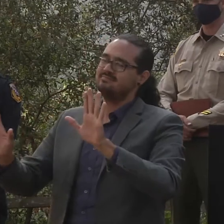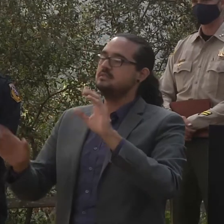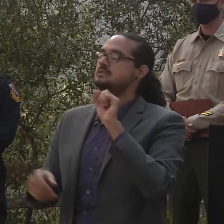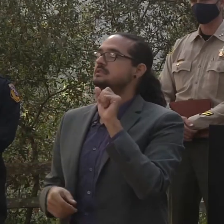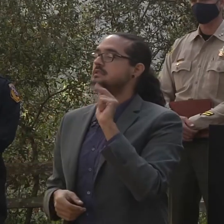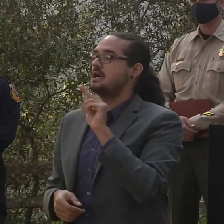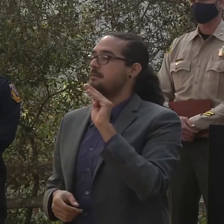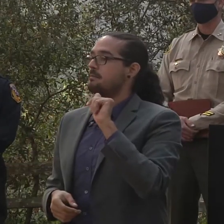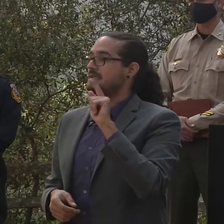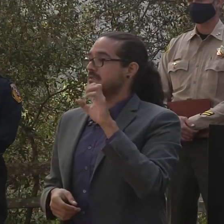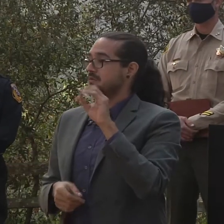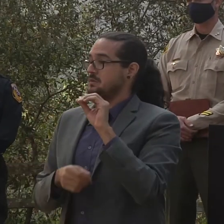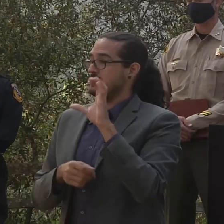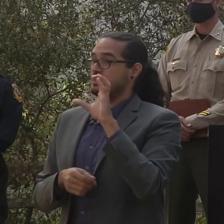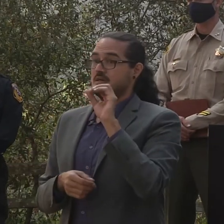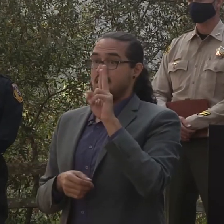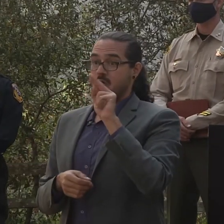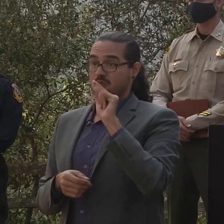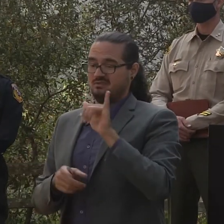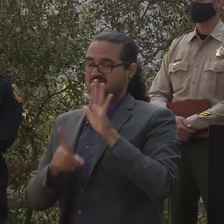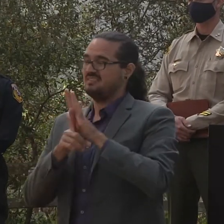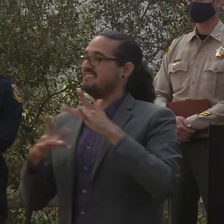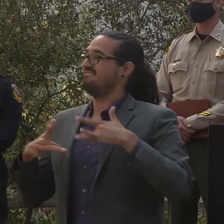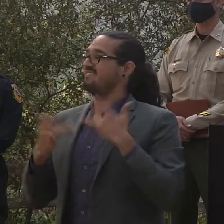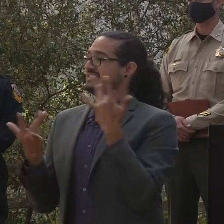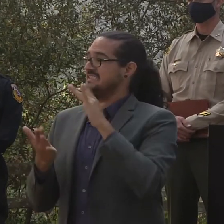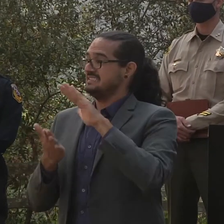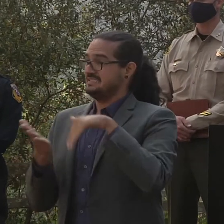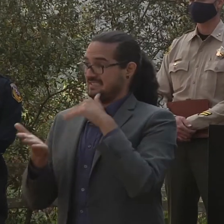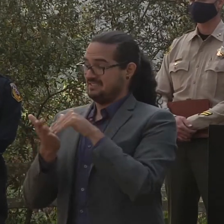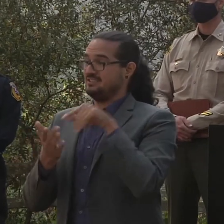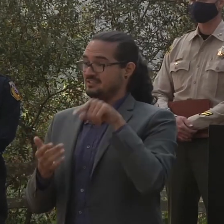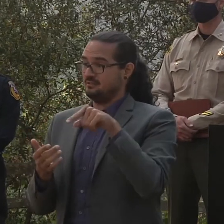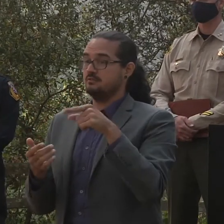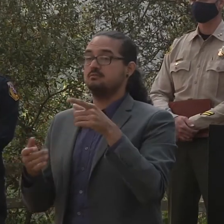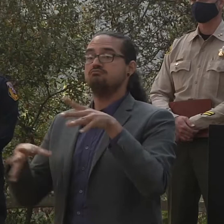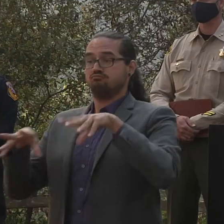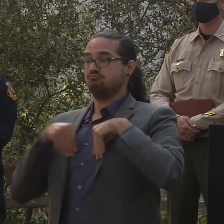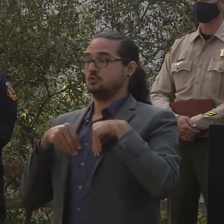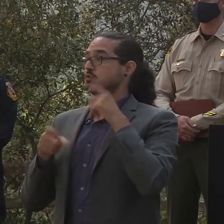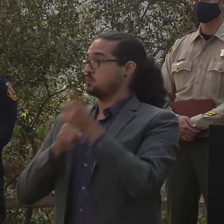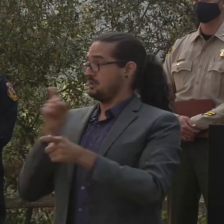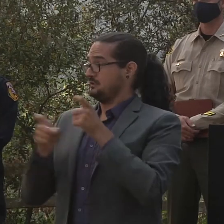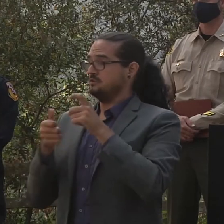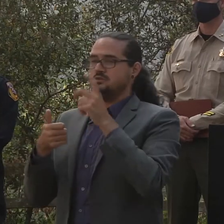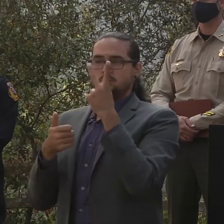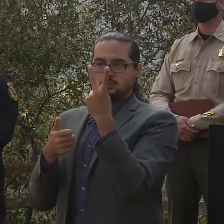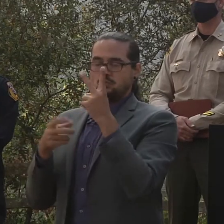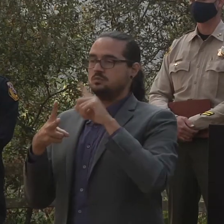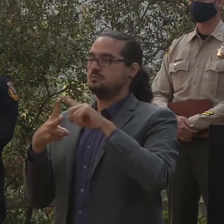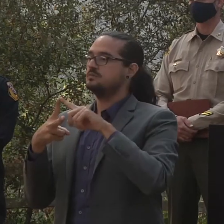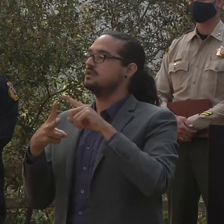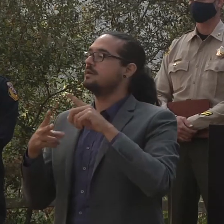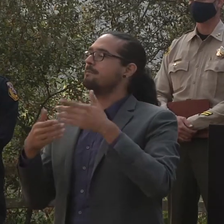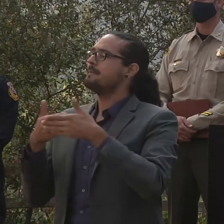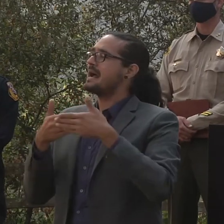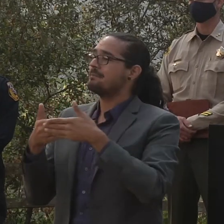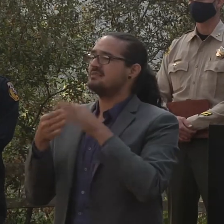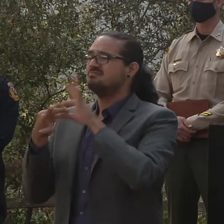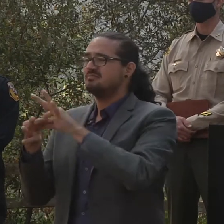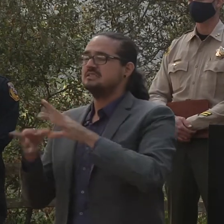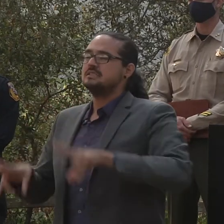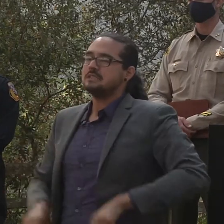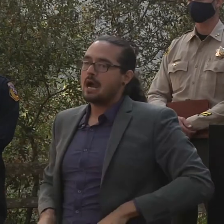collecting supplies for for babies. Specifically, they're asking for diapers and baby formula and they're also